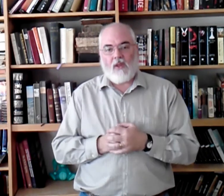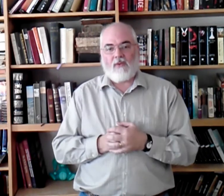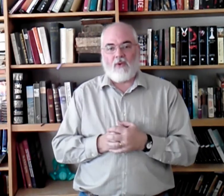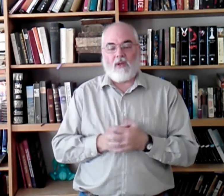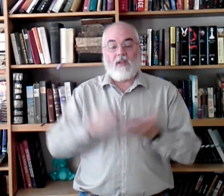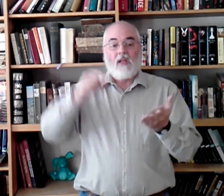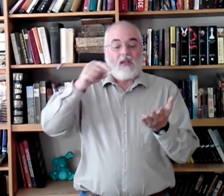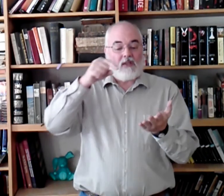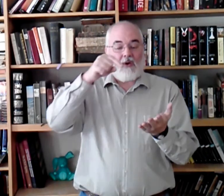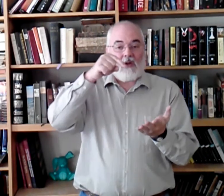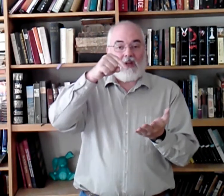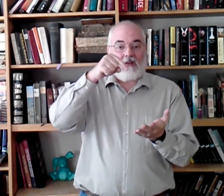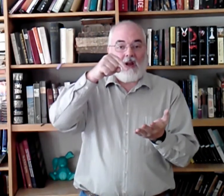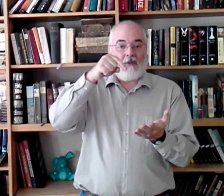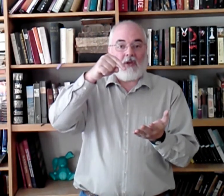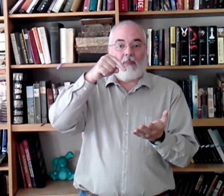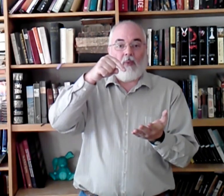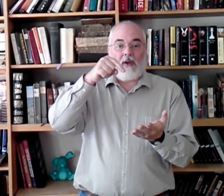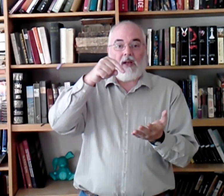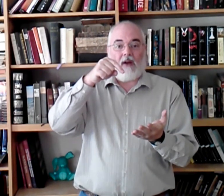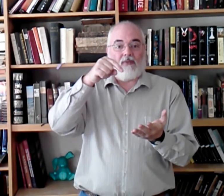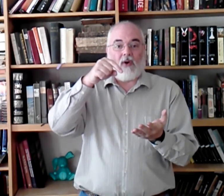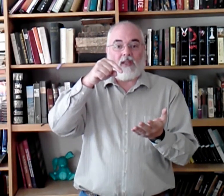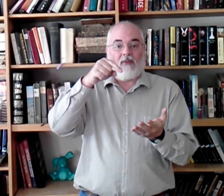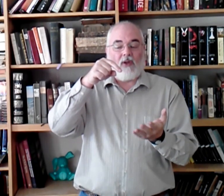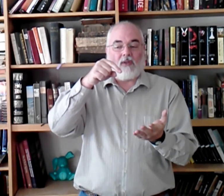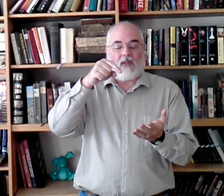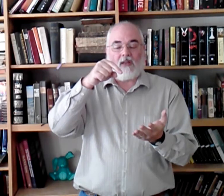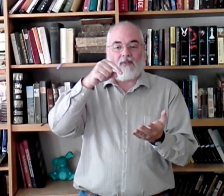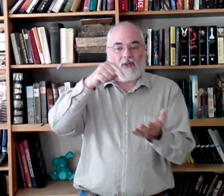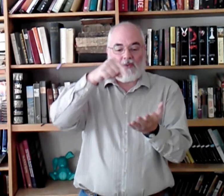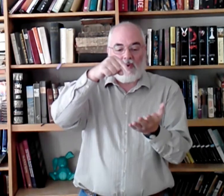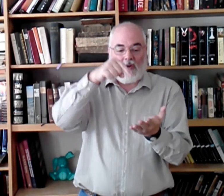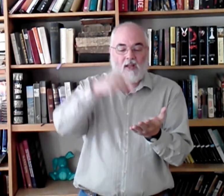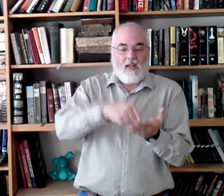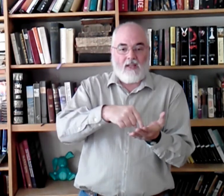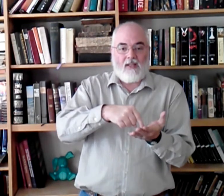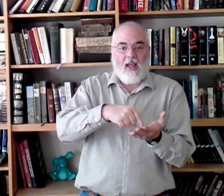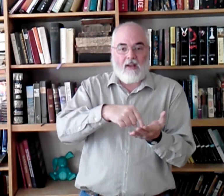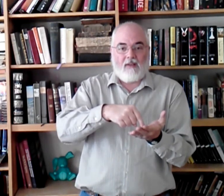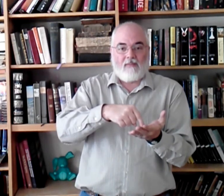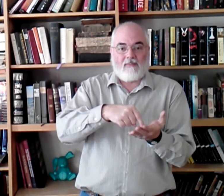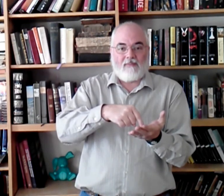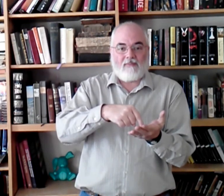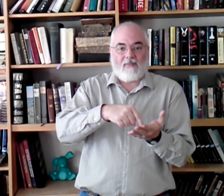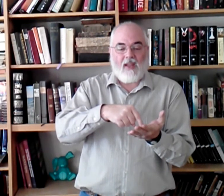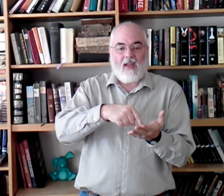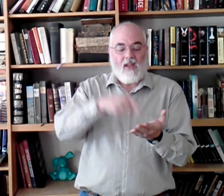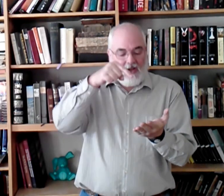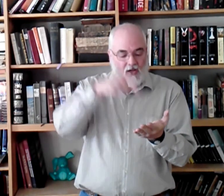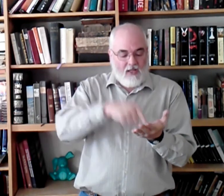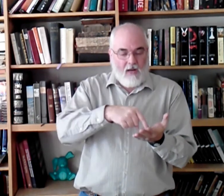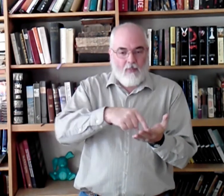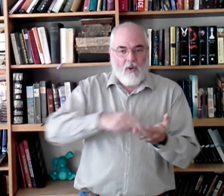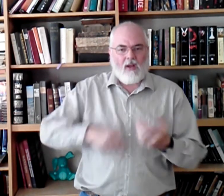way through it. So, I'm just going to point it out first, even though it's not the first word. Debt. Okay? You just kind of point.